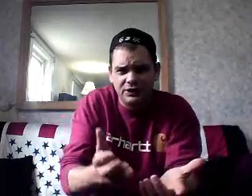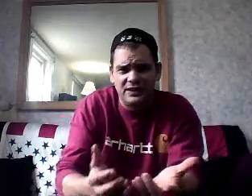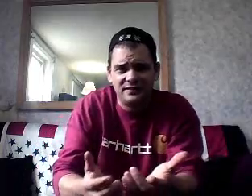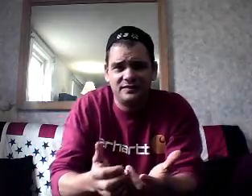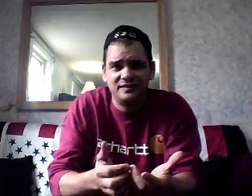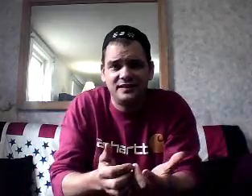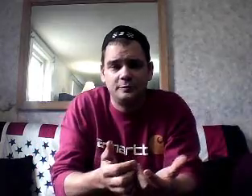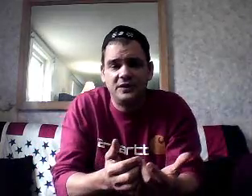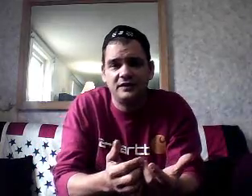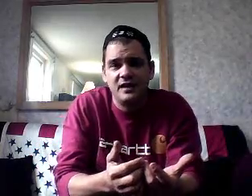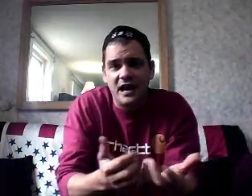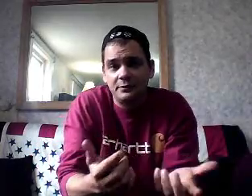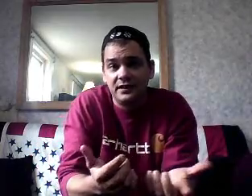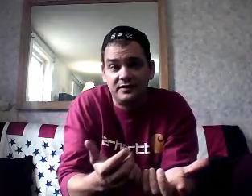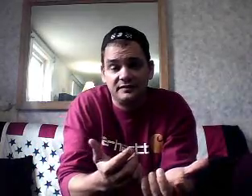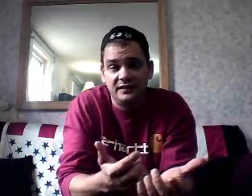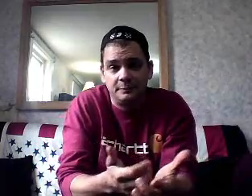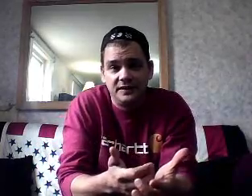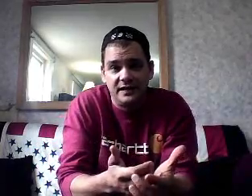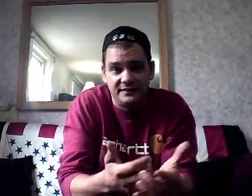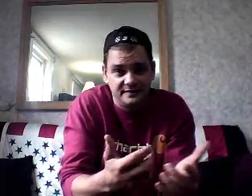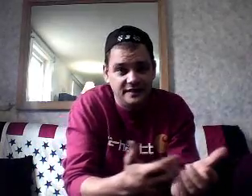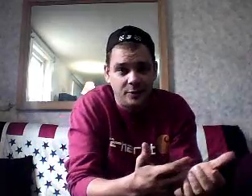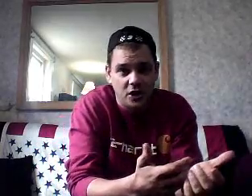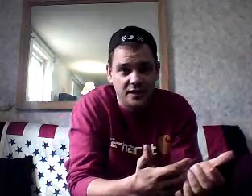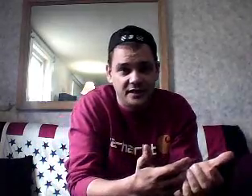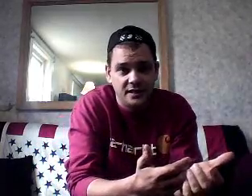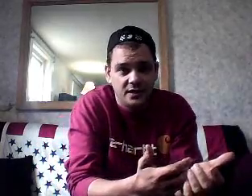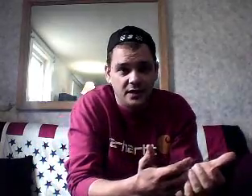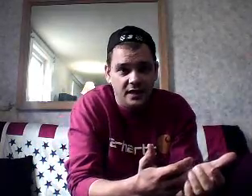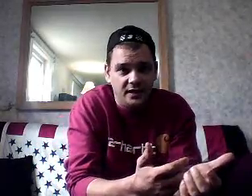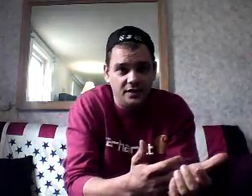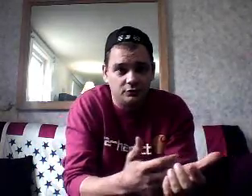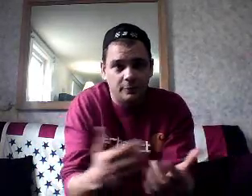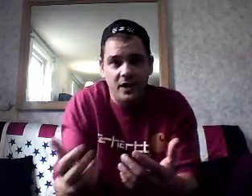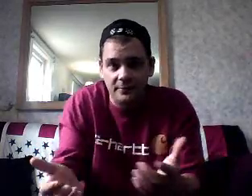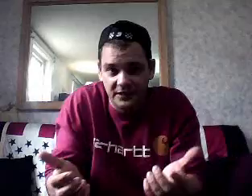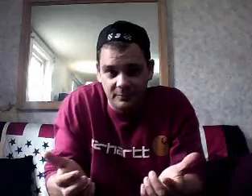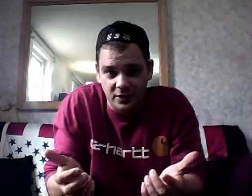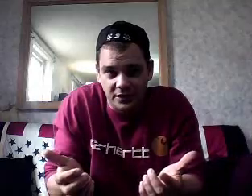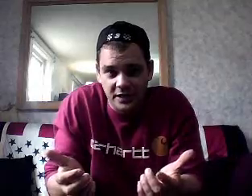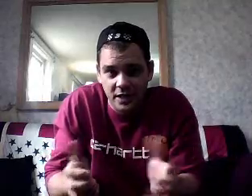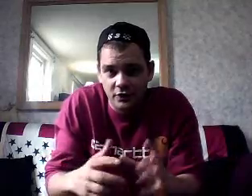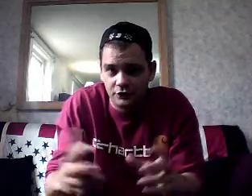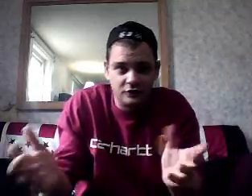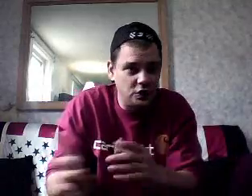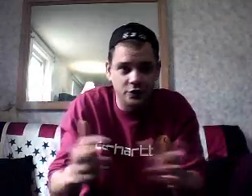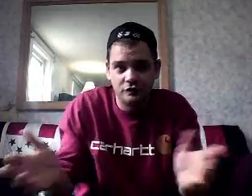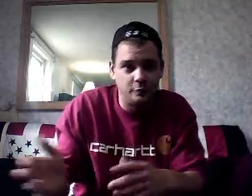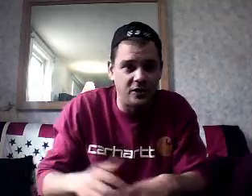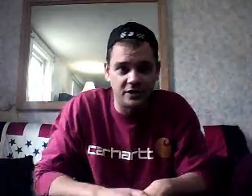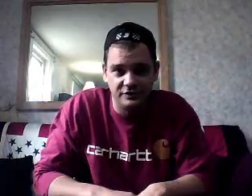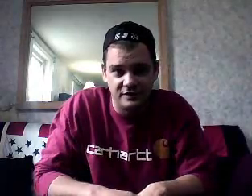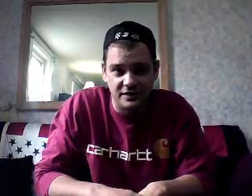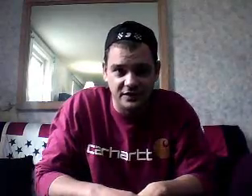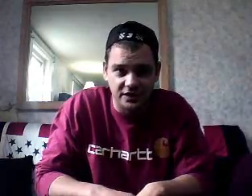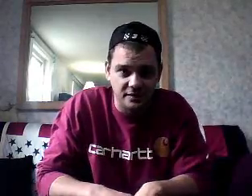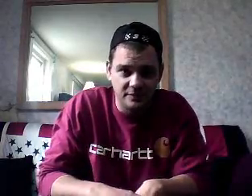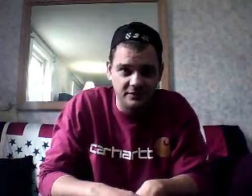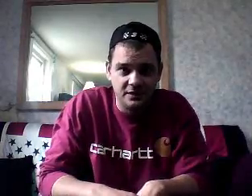really like to see is because I would like to see it be like the Tea Party and the Republican Party. And those are the only two parties that are going to be,